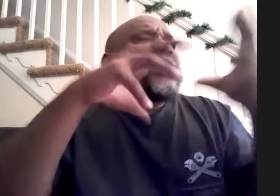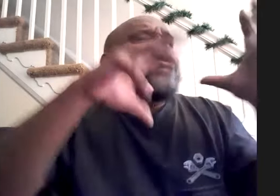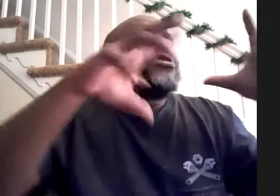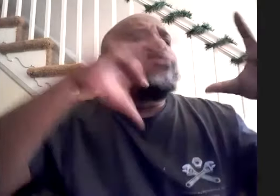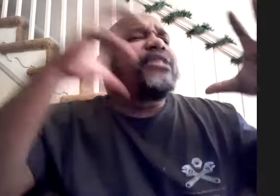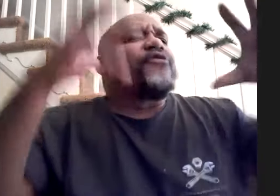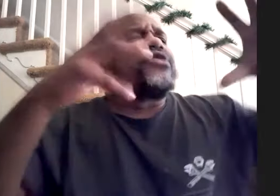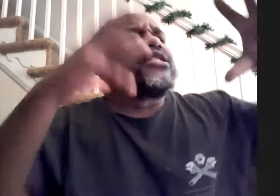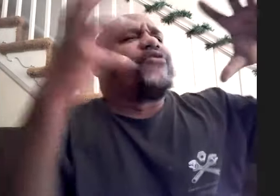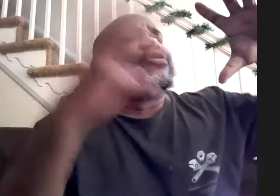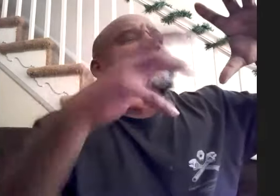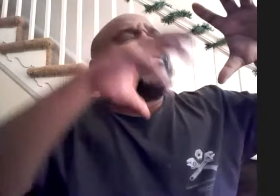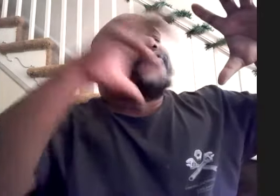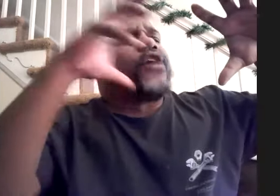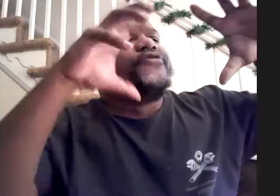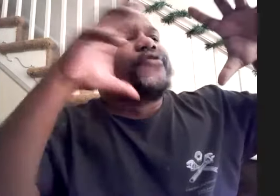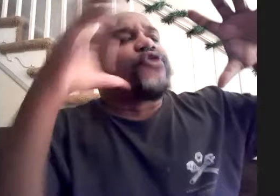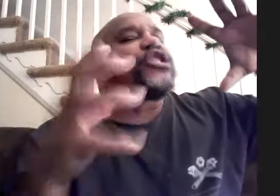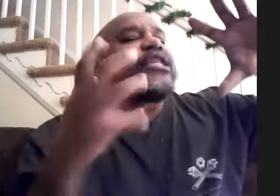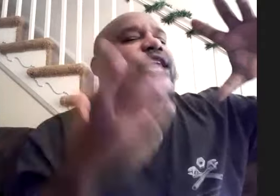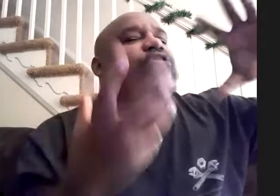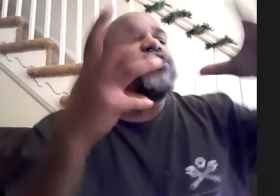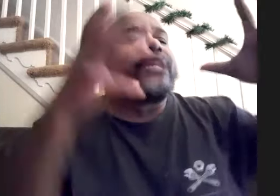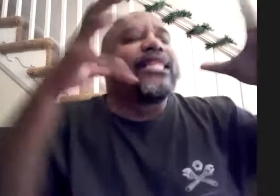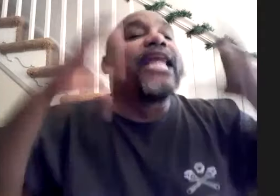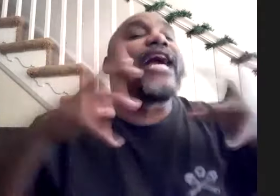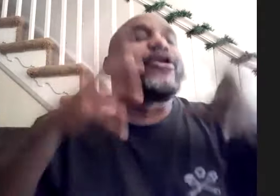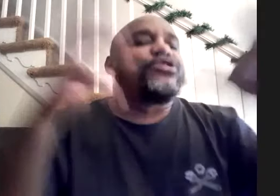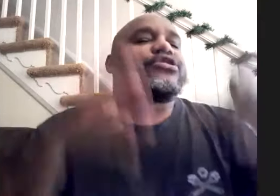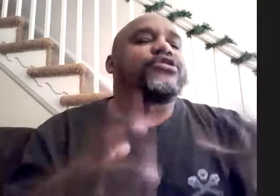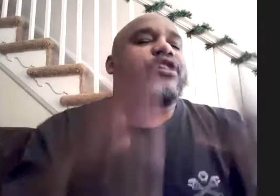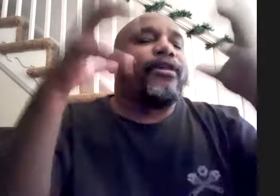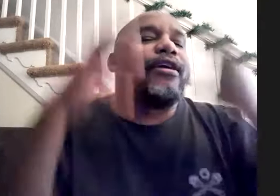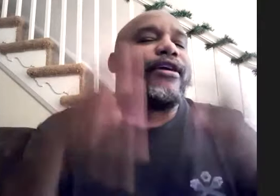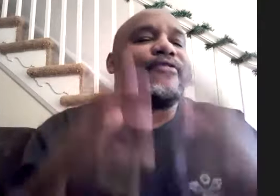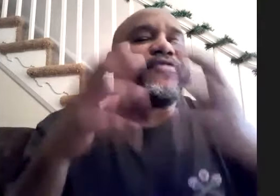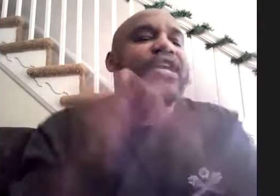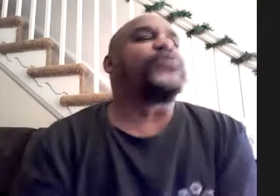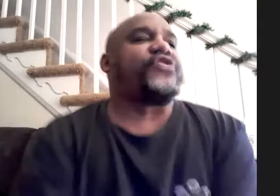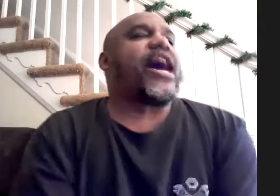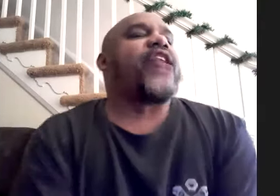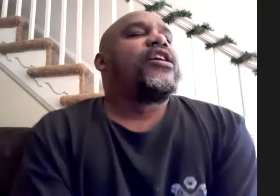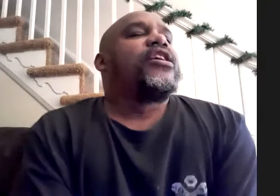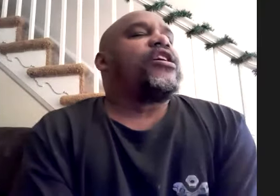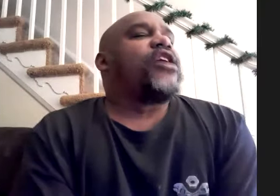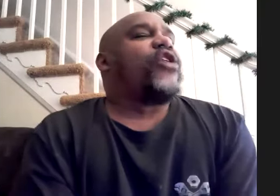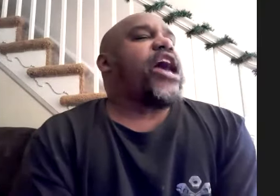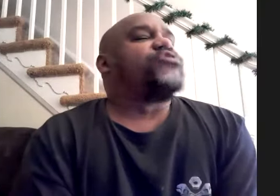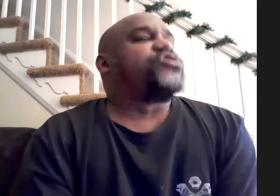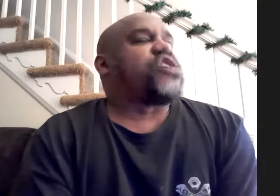there's so many different levels of the of diversity there so many layers oh yeah of things with that you know and it was just like